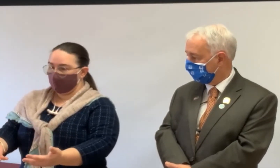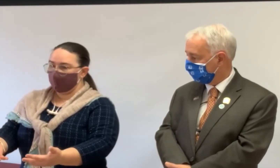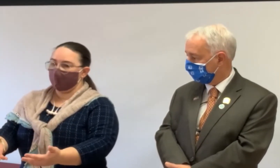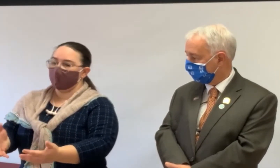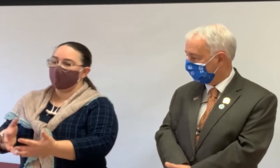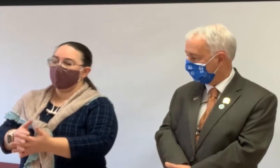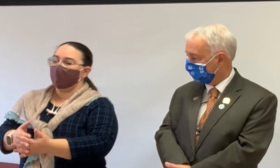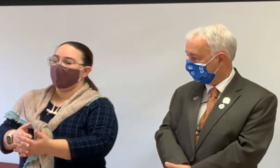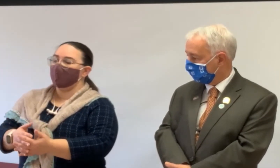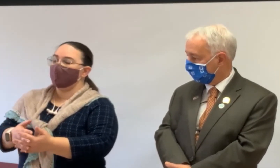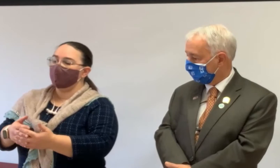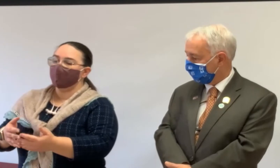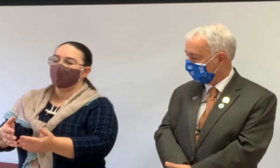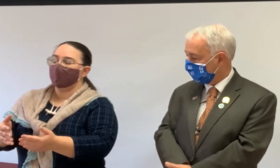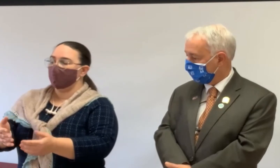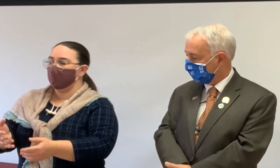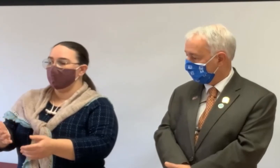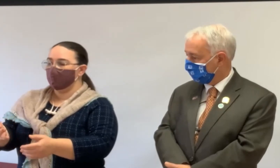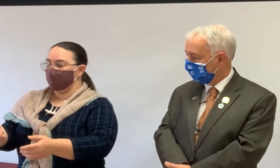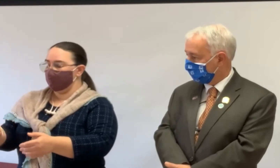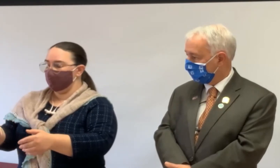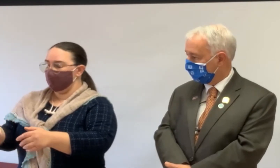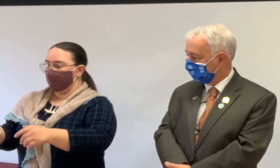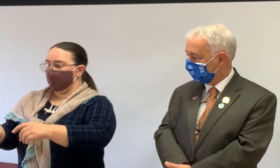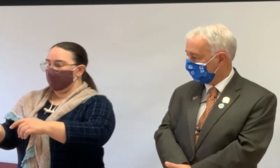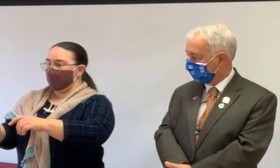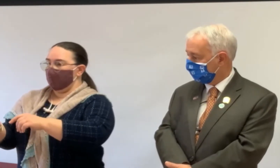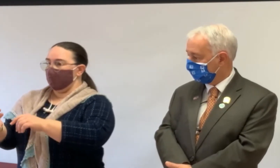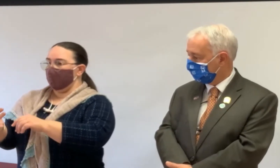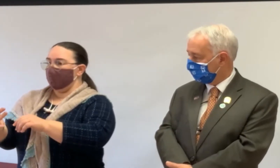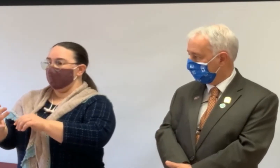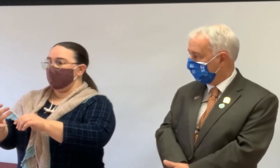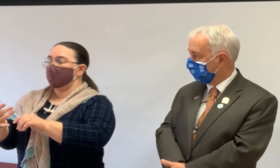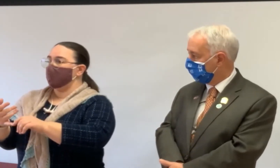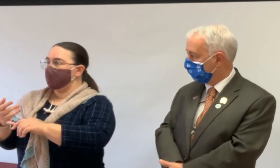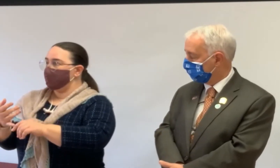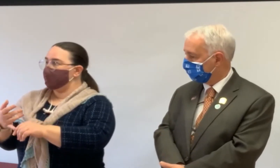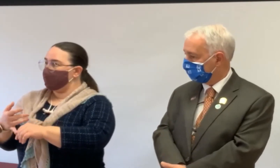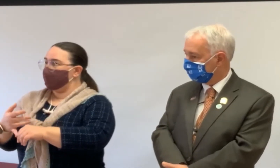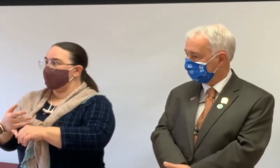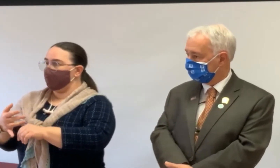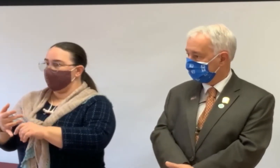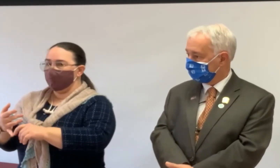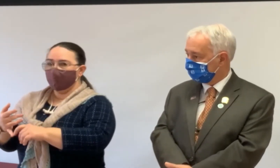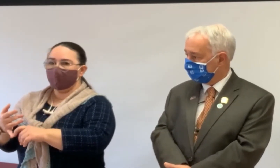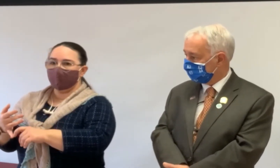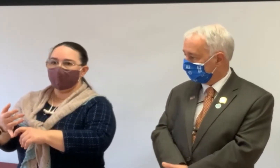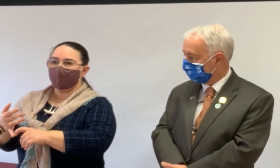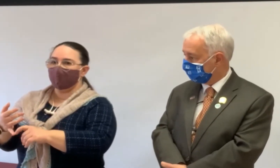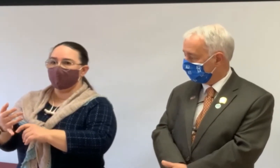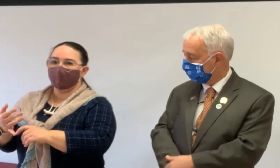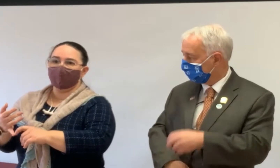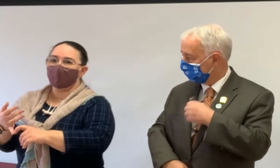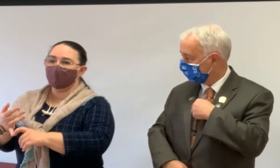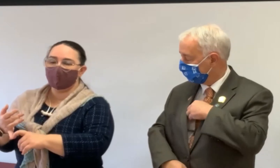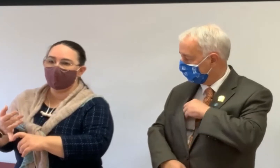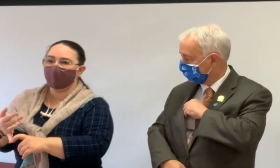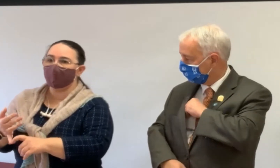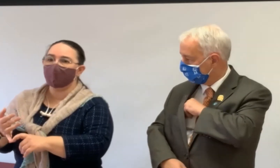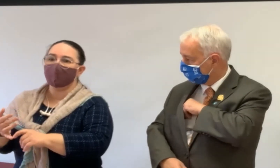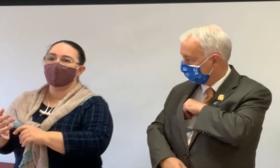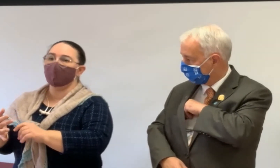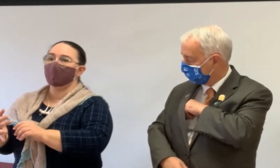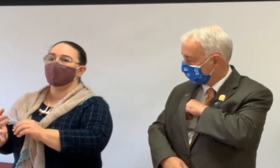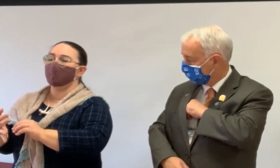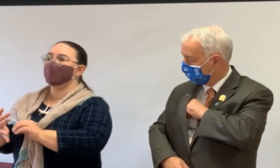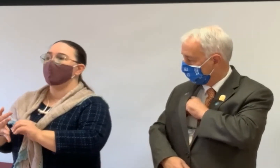reverse mortgage potentially and use that money to make changes to the property you're in to fix things that